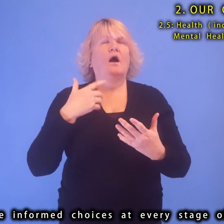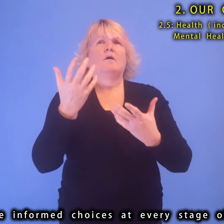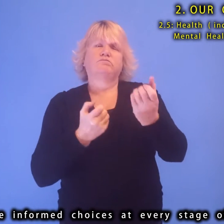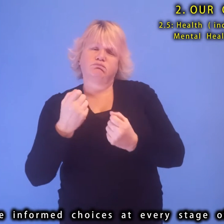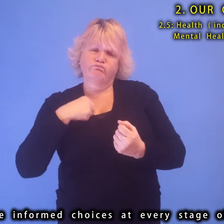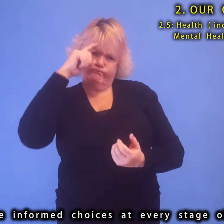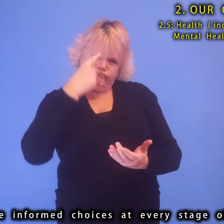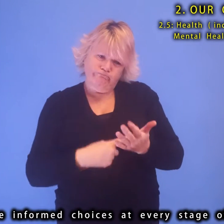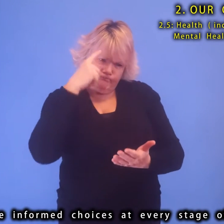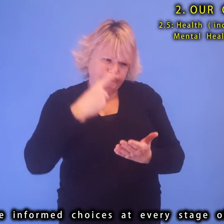lives.